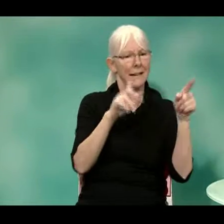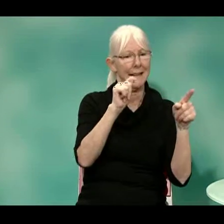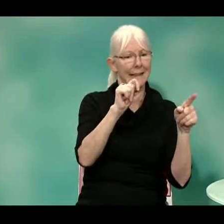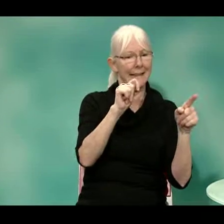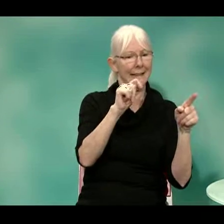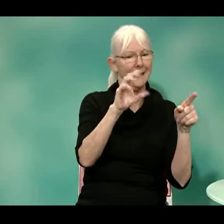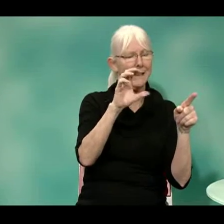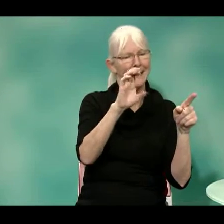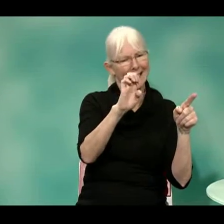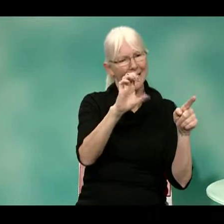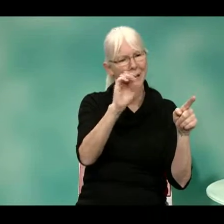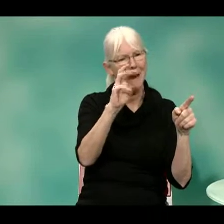rings at the center.